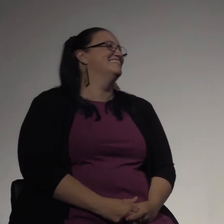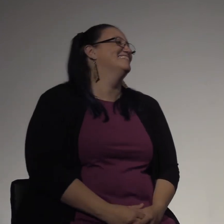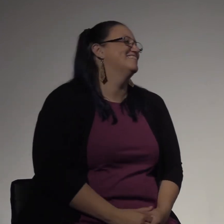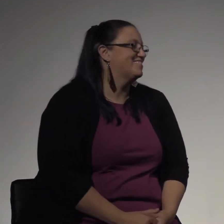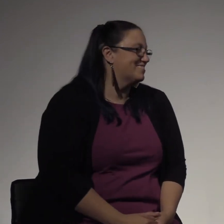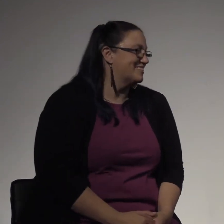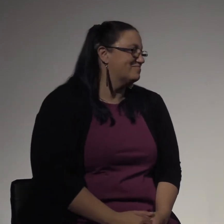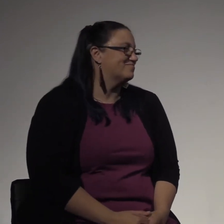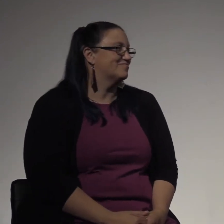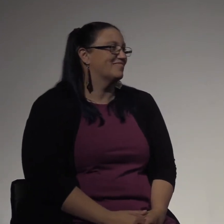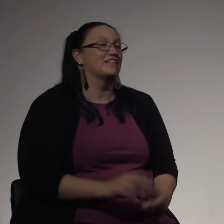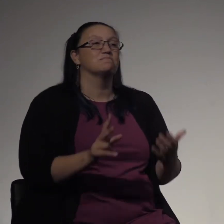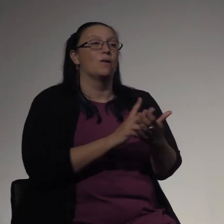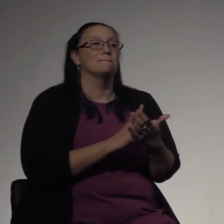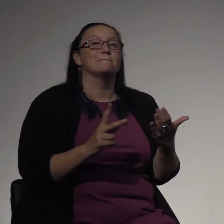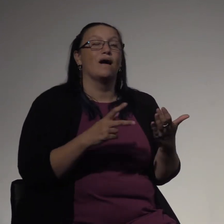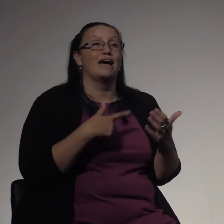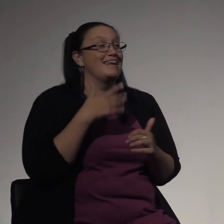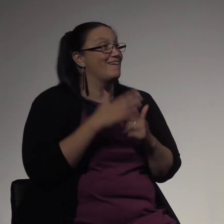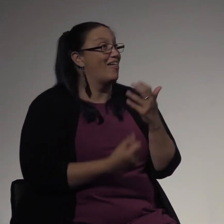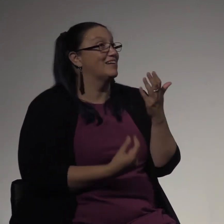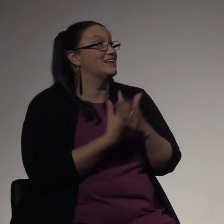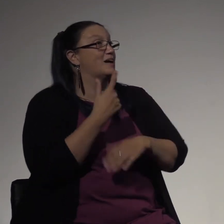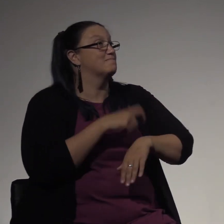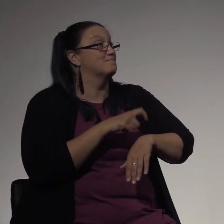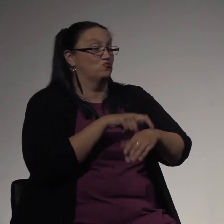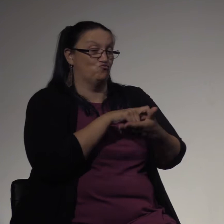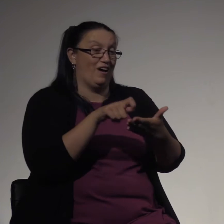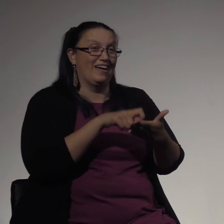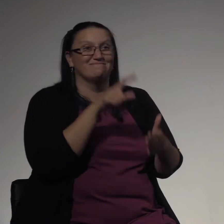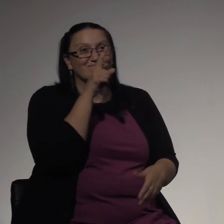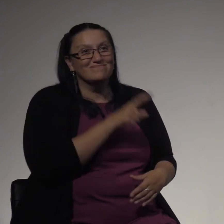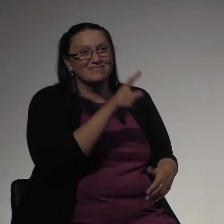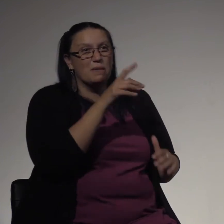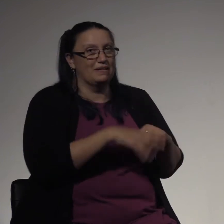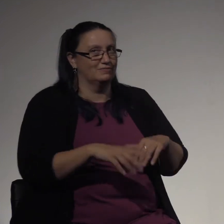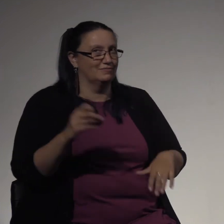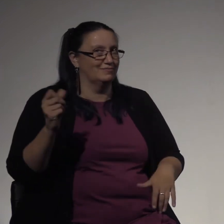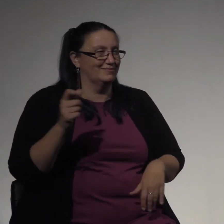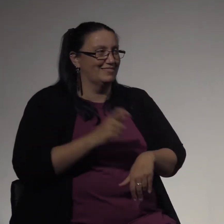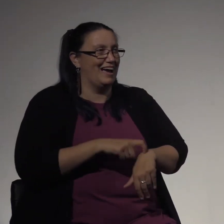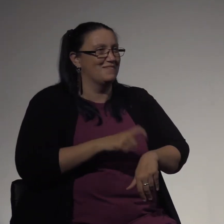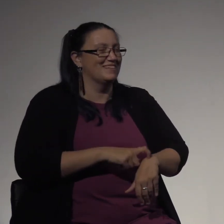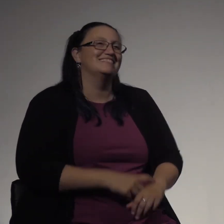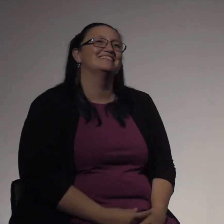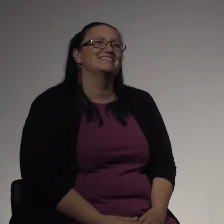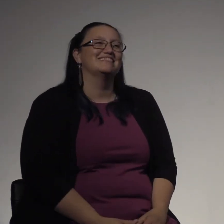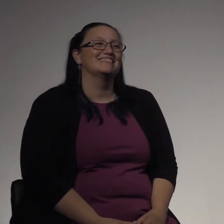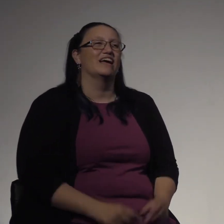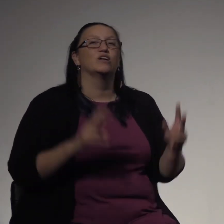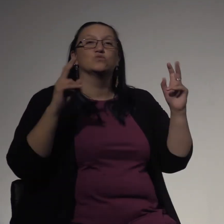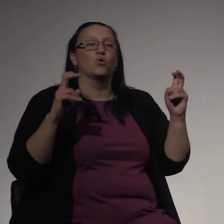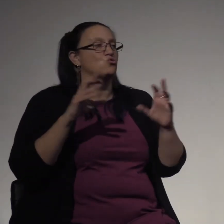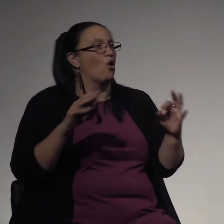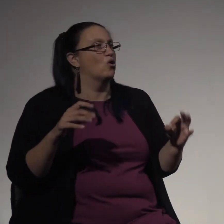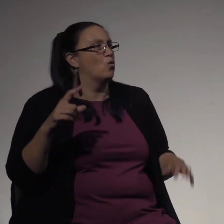This poem, I never had the time to write. And it is a poem, ironically, about timing. And this is called, not why